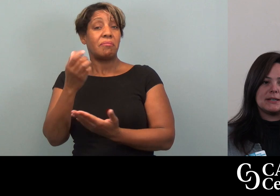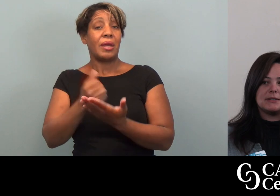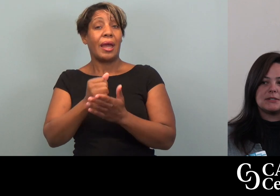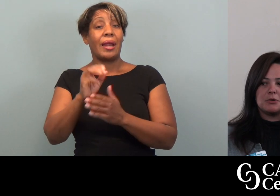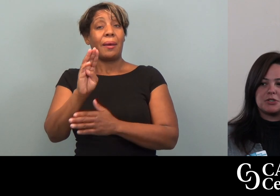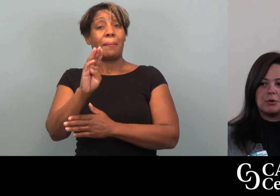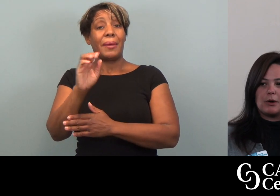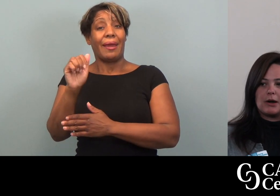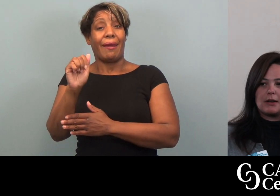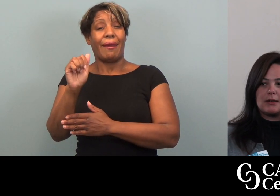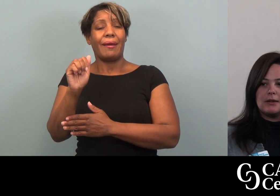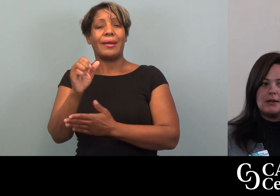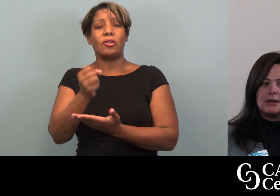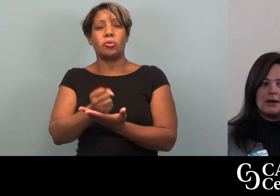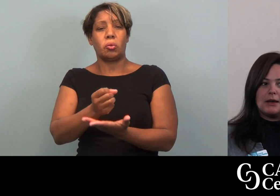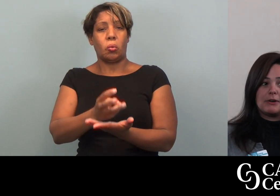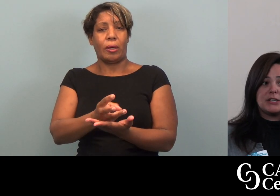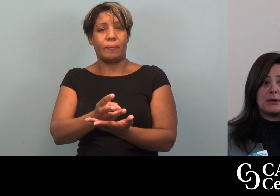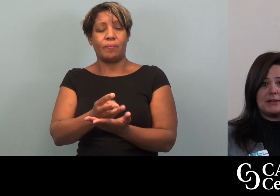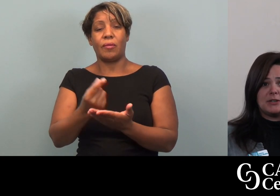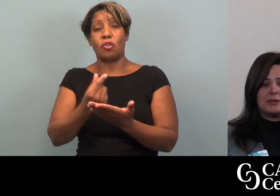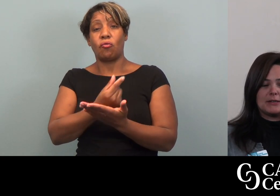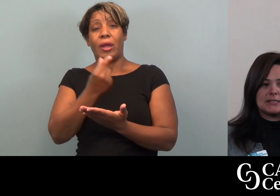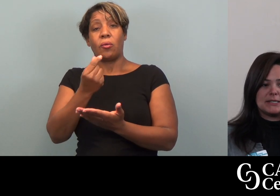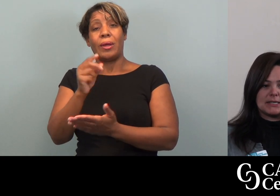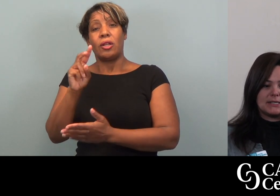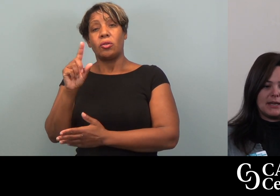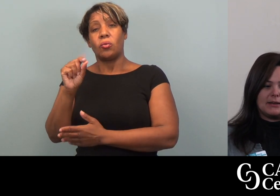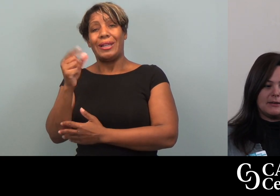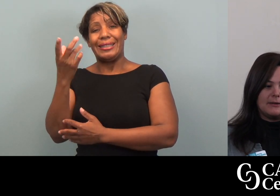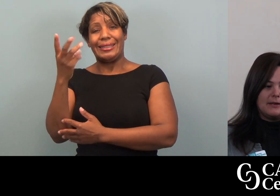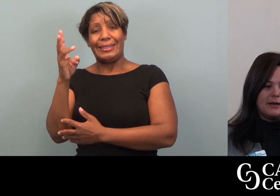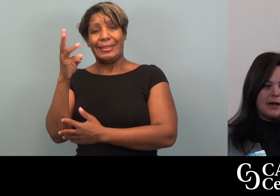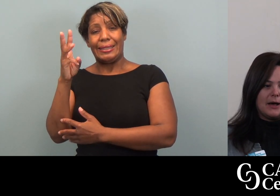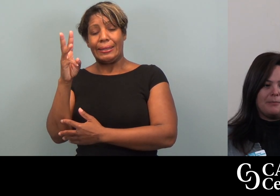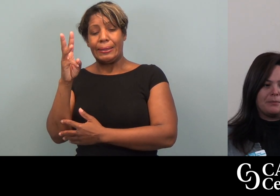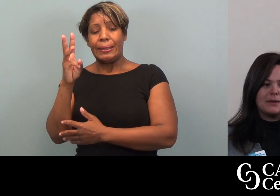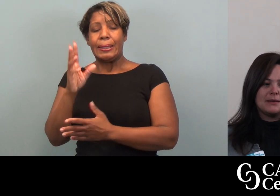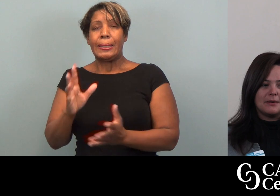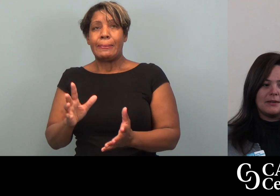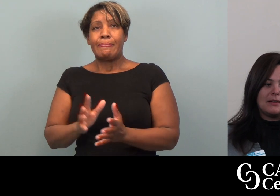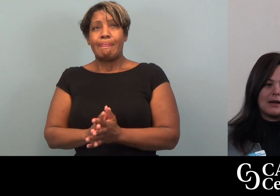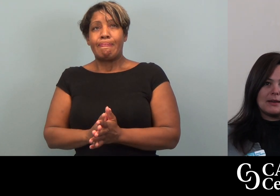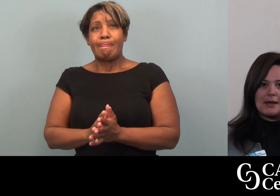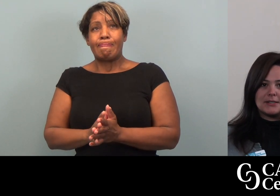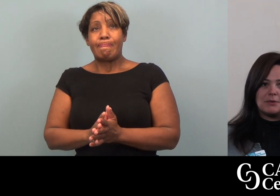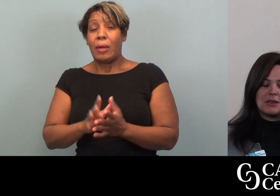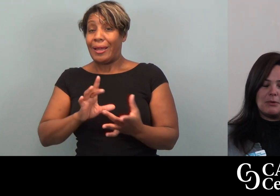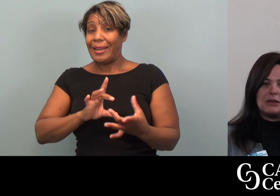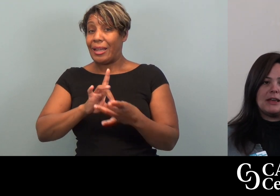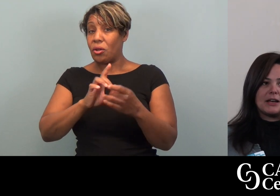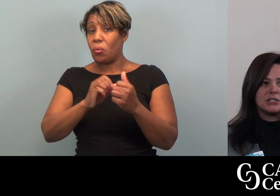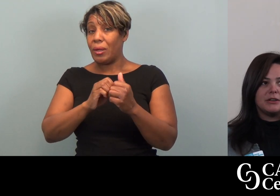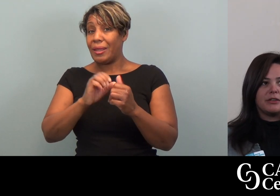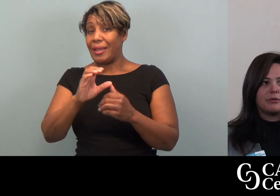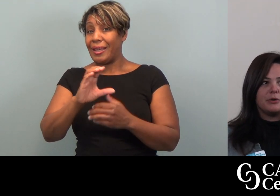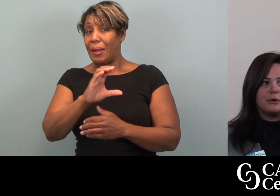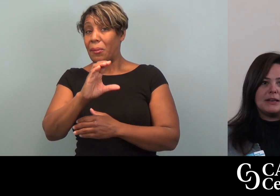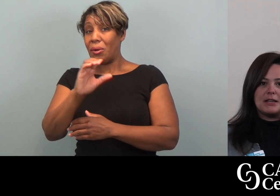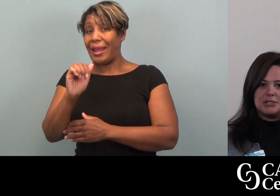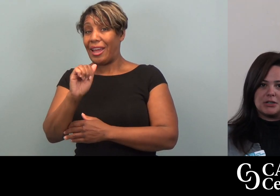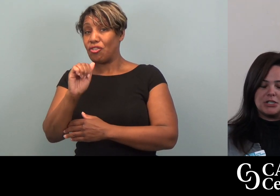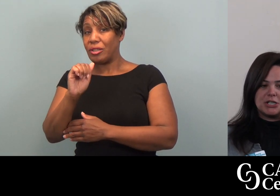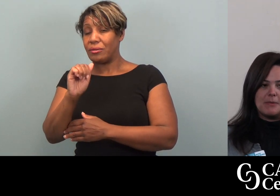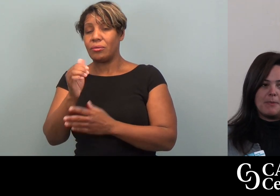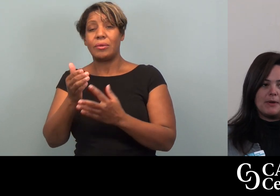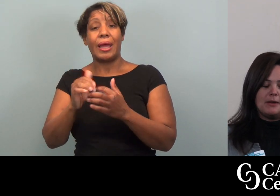bachelor's in social work. Graduated in 2016. Got connected with Community Action through